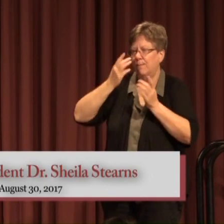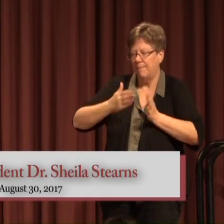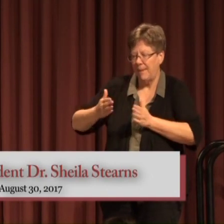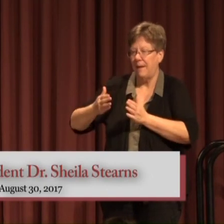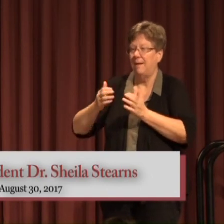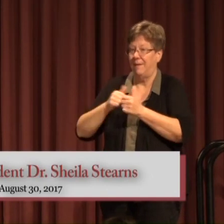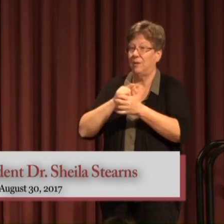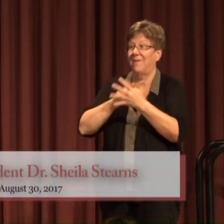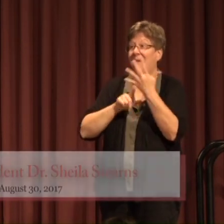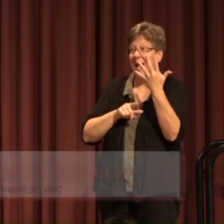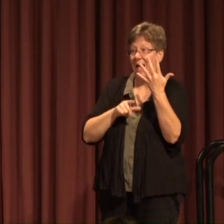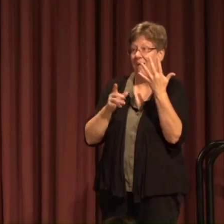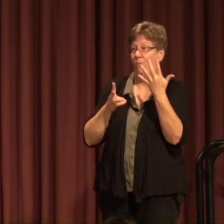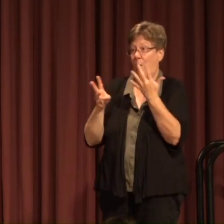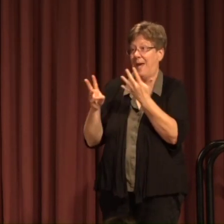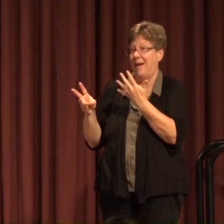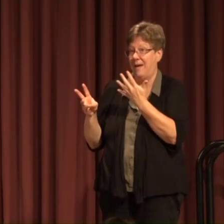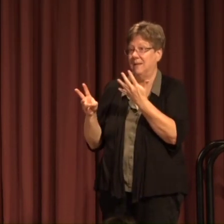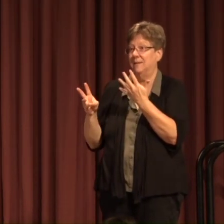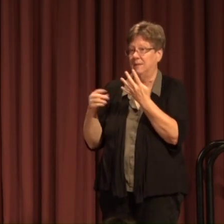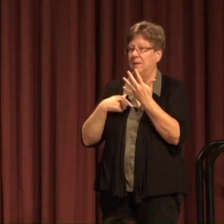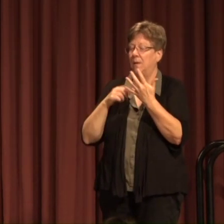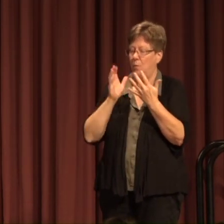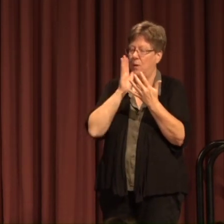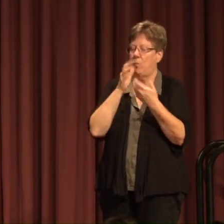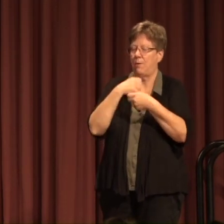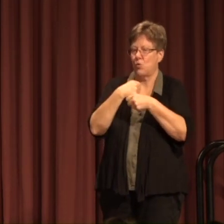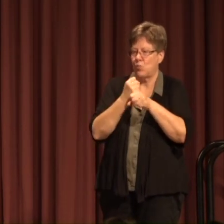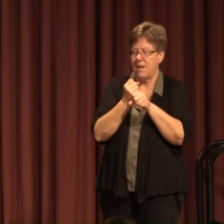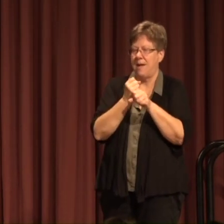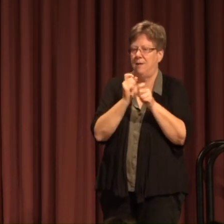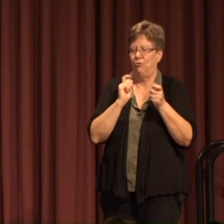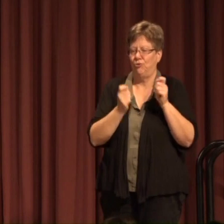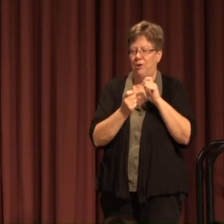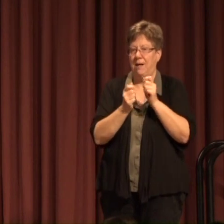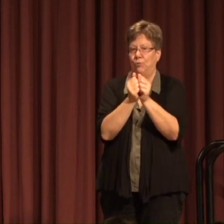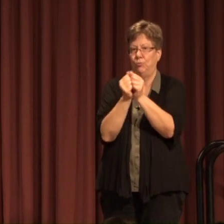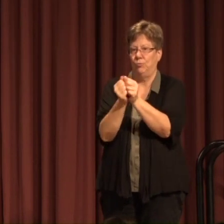five ways That we would Create change together